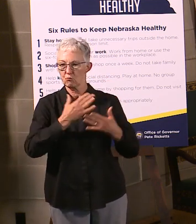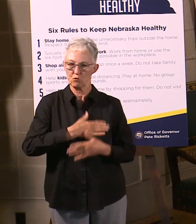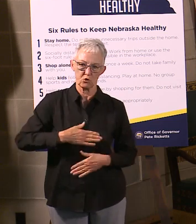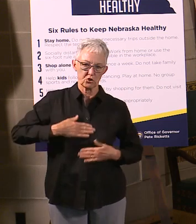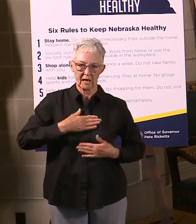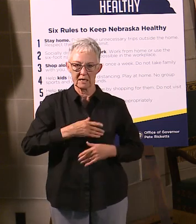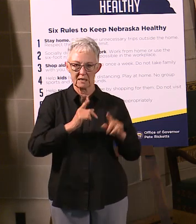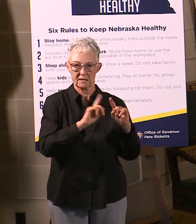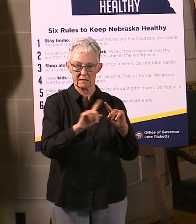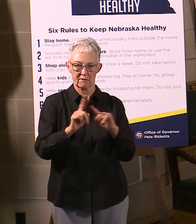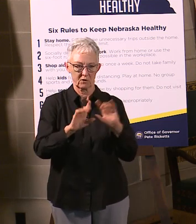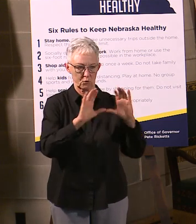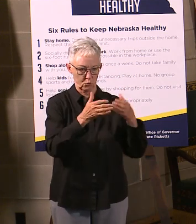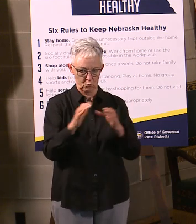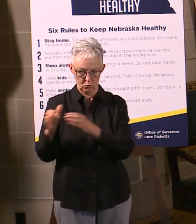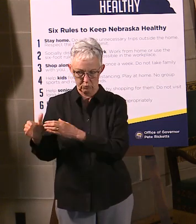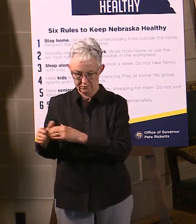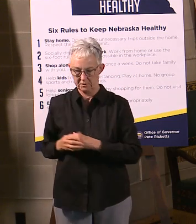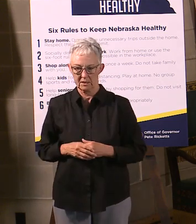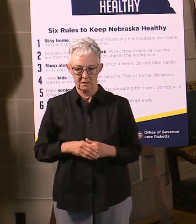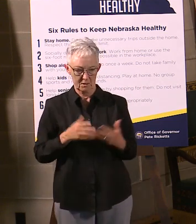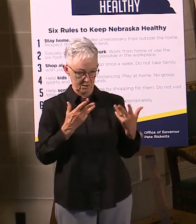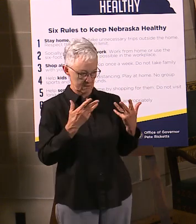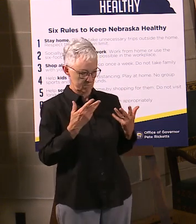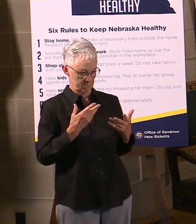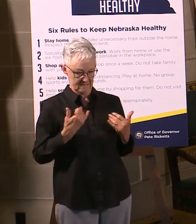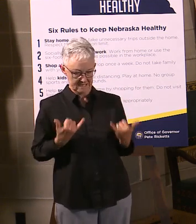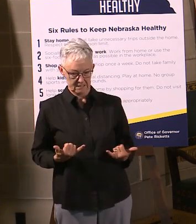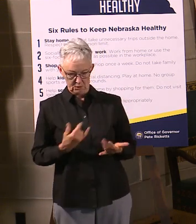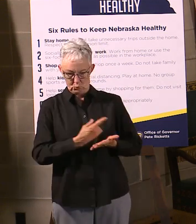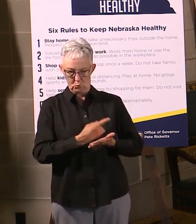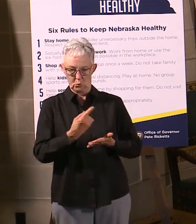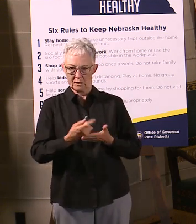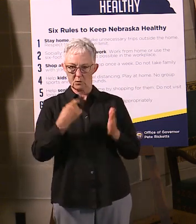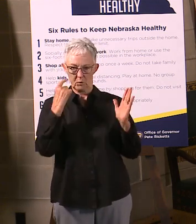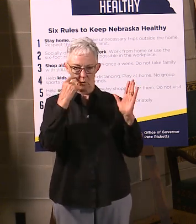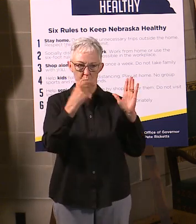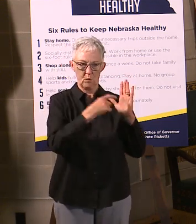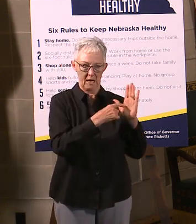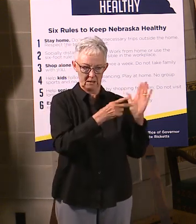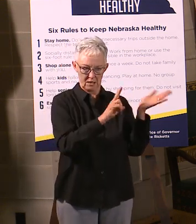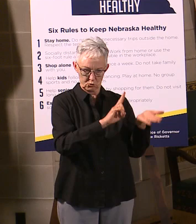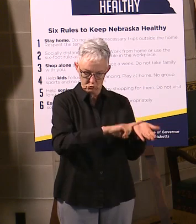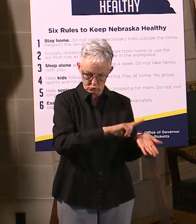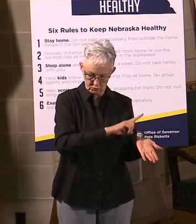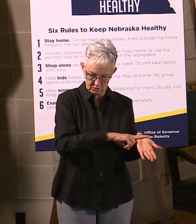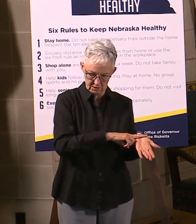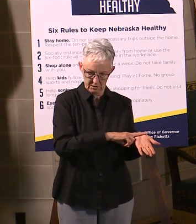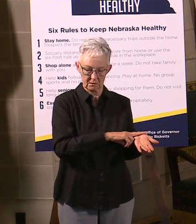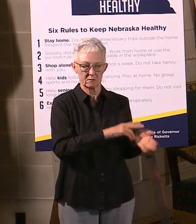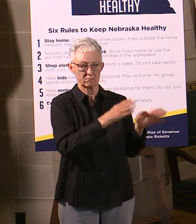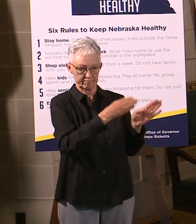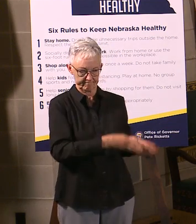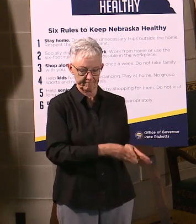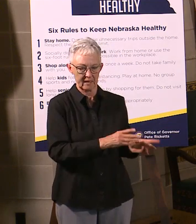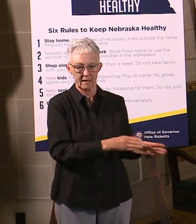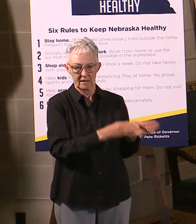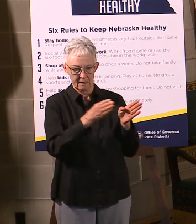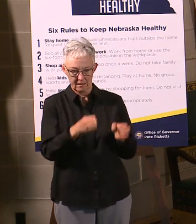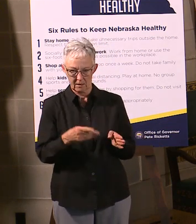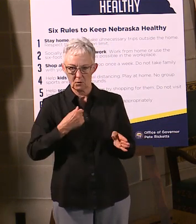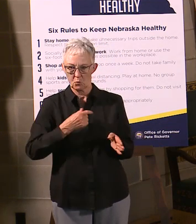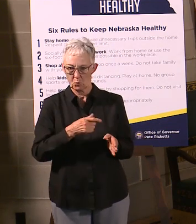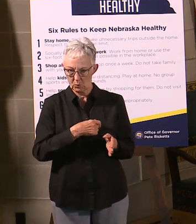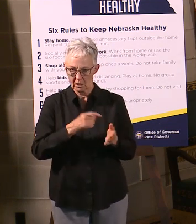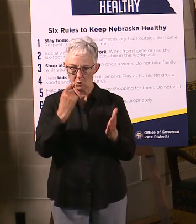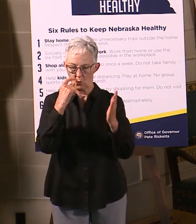nurses who are obviously on the front line of fighting this pandemic. We talked about our correctional officers and our correctional professionals, our correctional